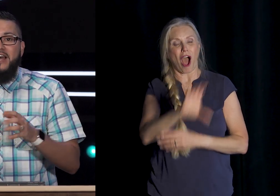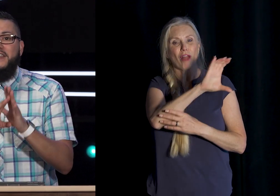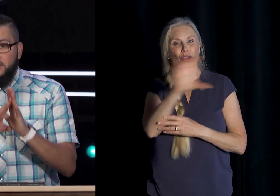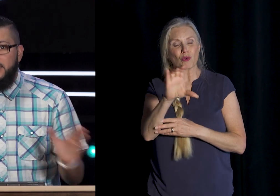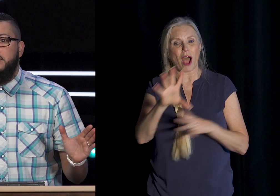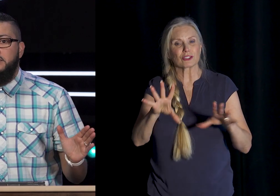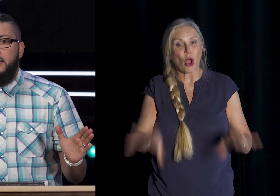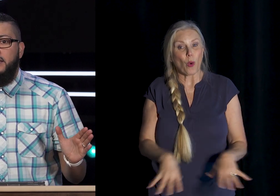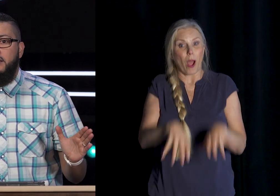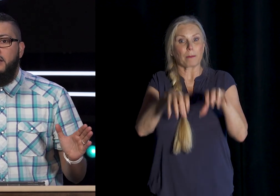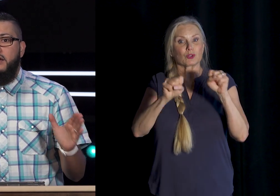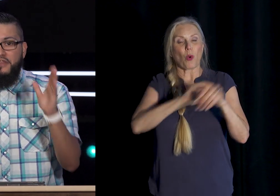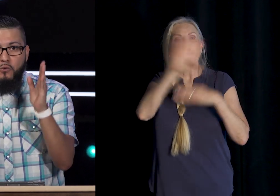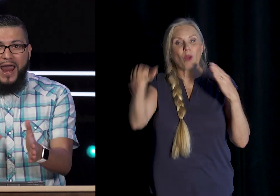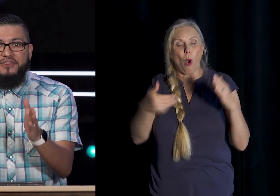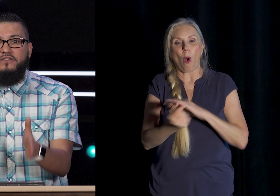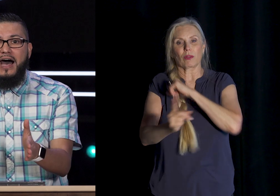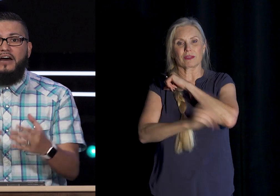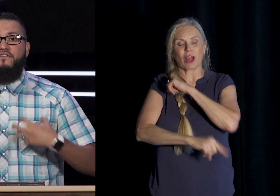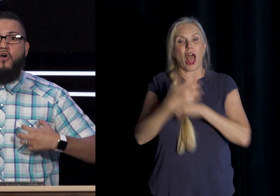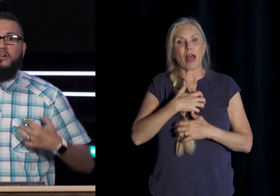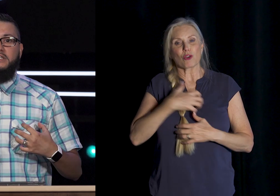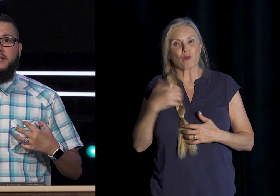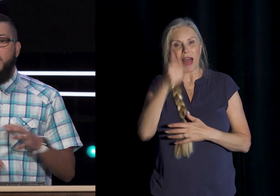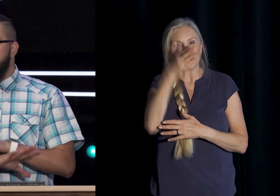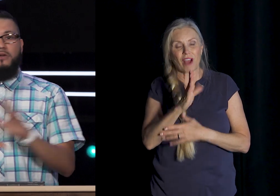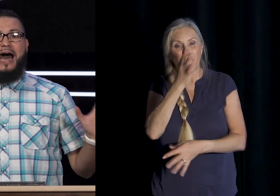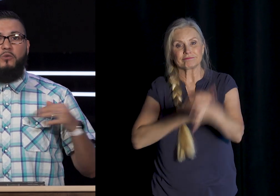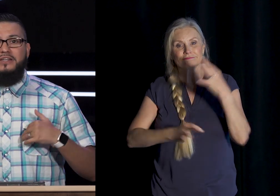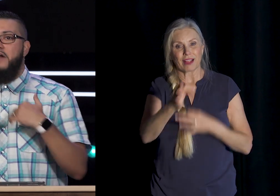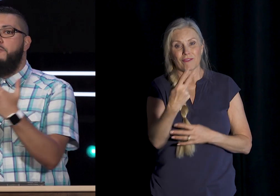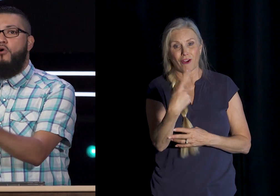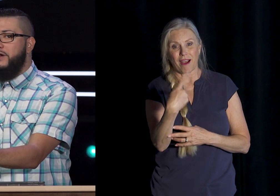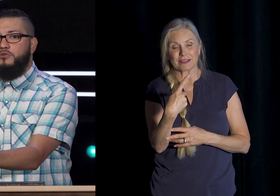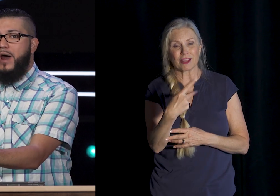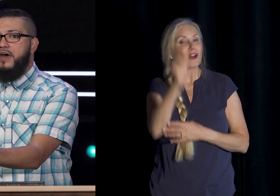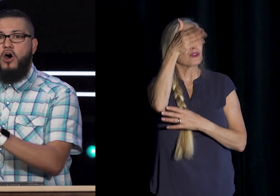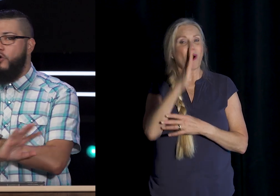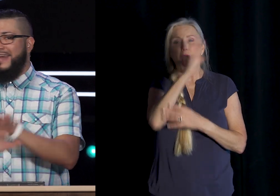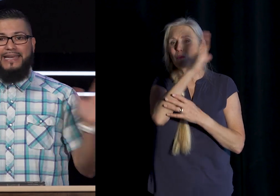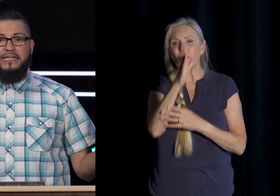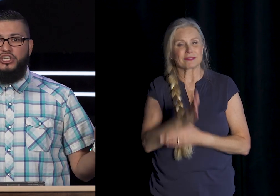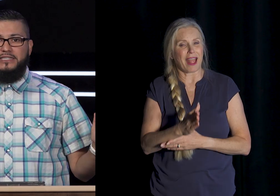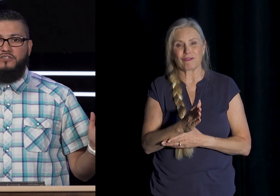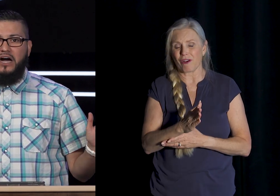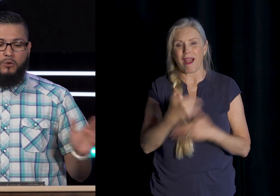The Sentencing The Wrath Of God For our Sins So God Will never Pour his Wrath On any Jesus Follower